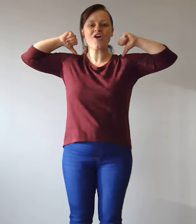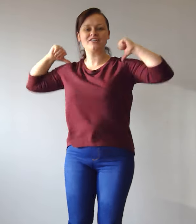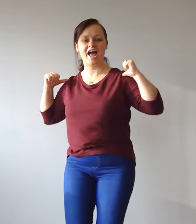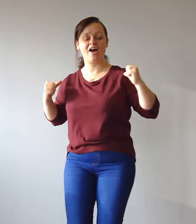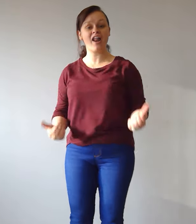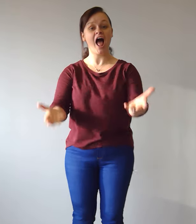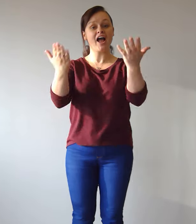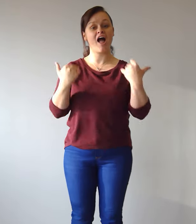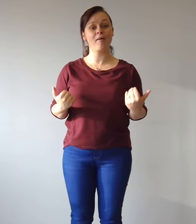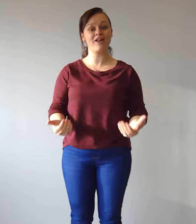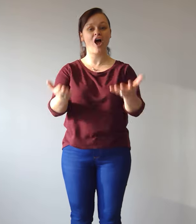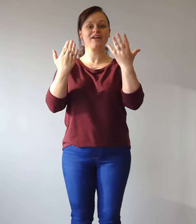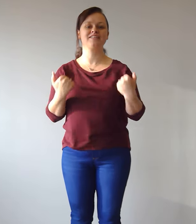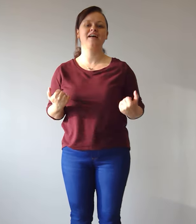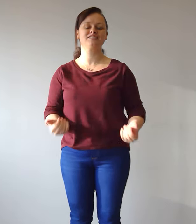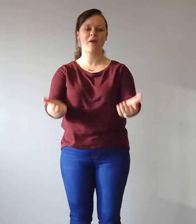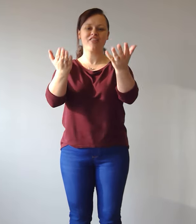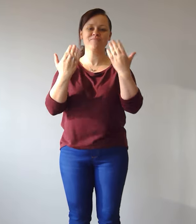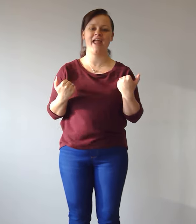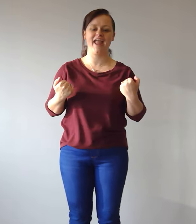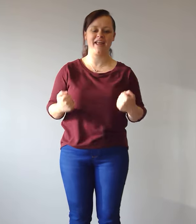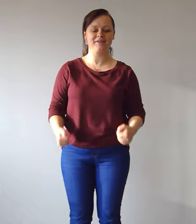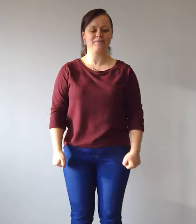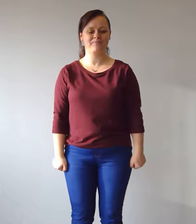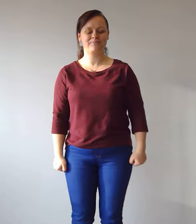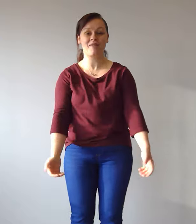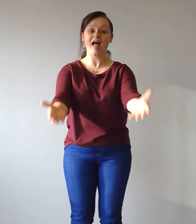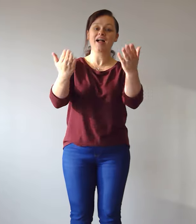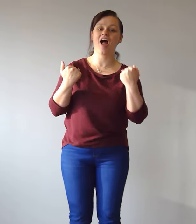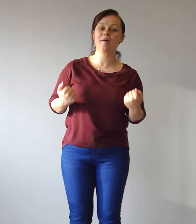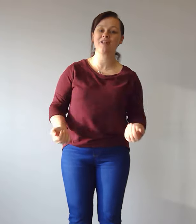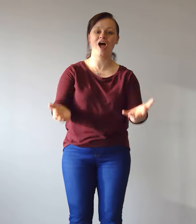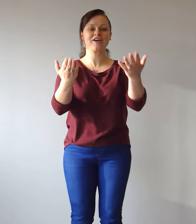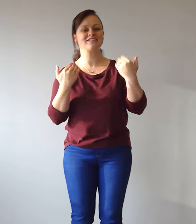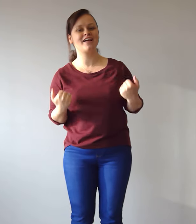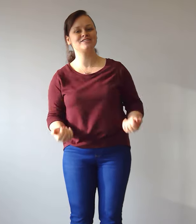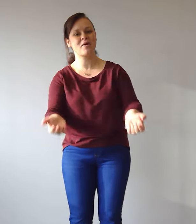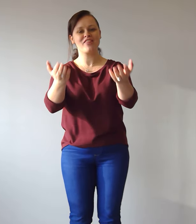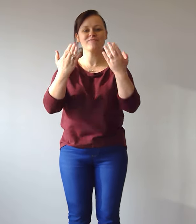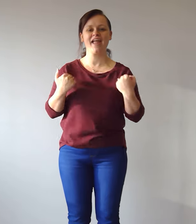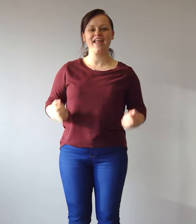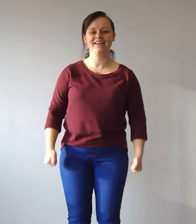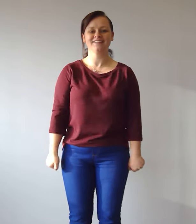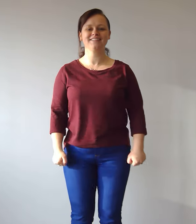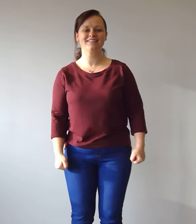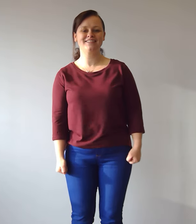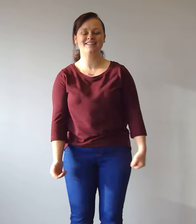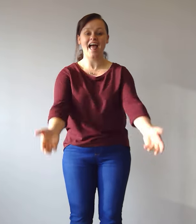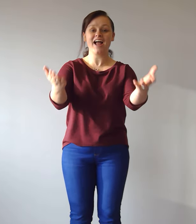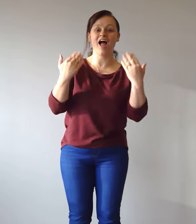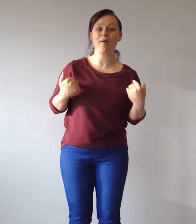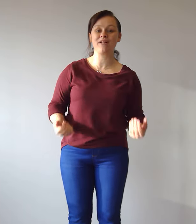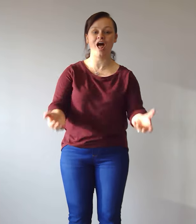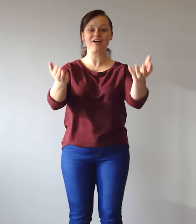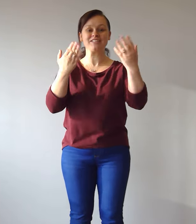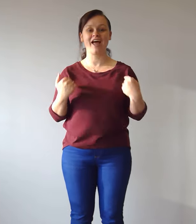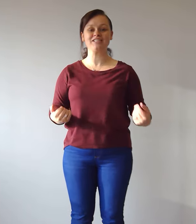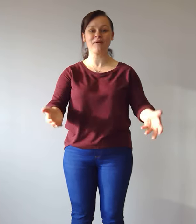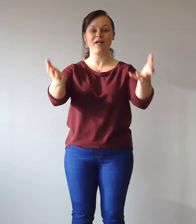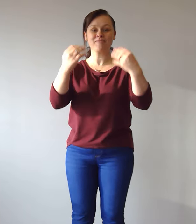dance. Come along and dance with me. Come along and dance with me. Come along and dance with